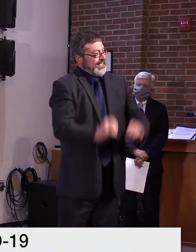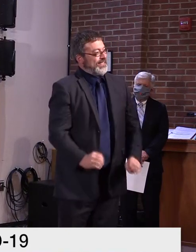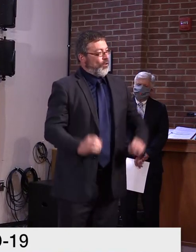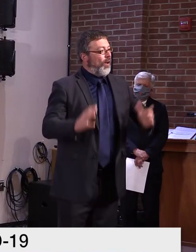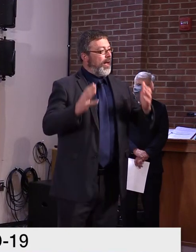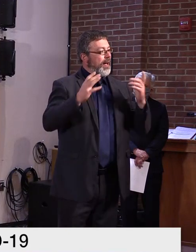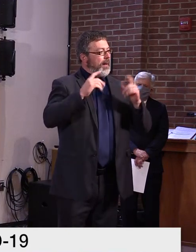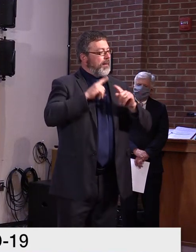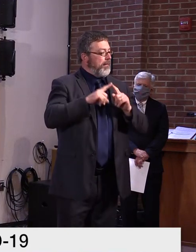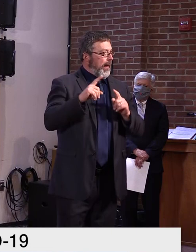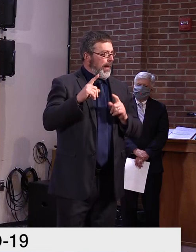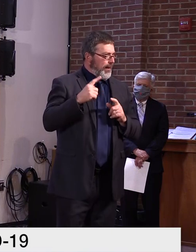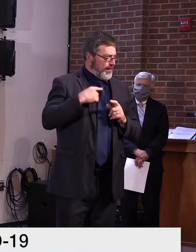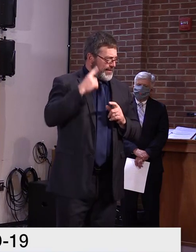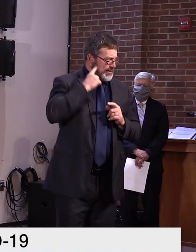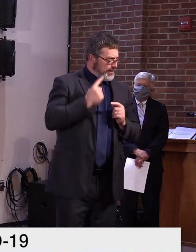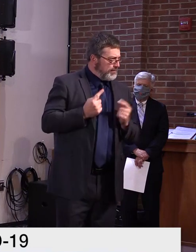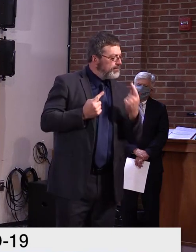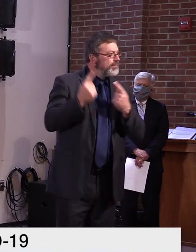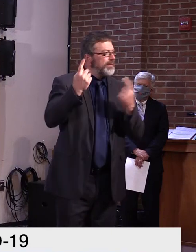institutions too, you know.